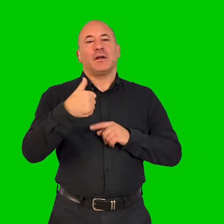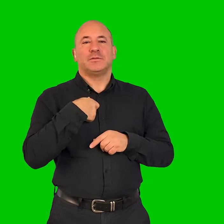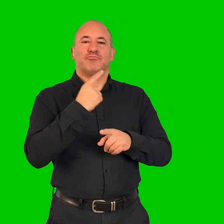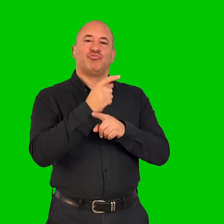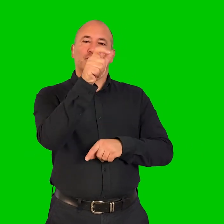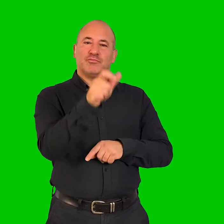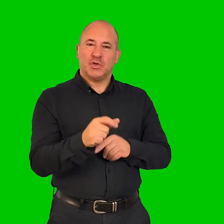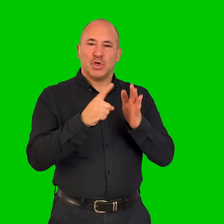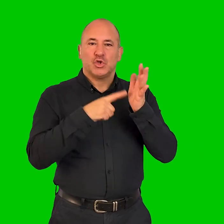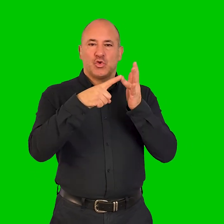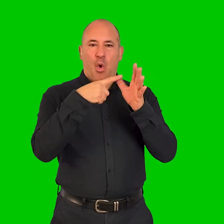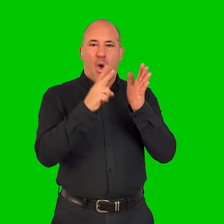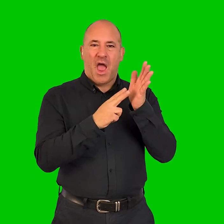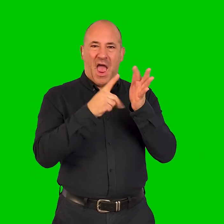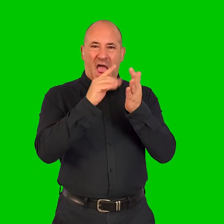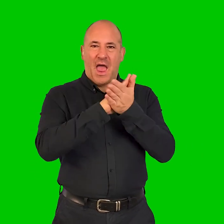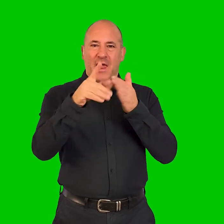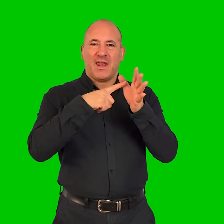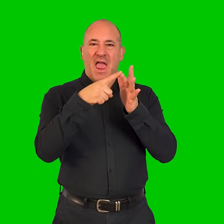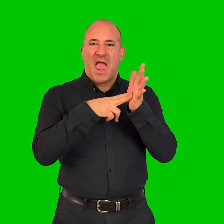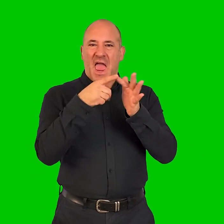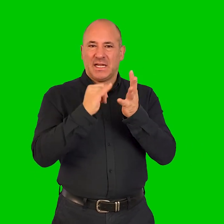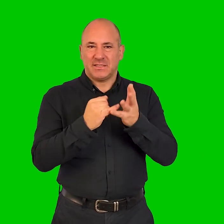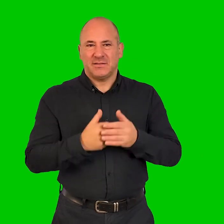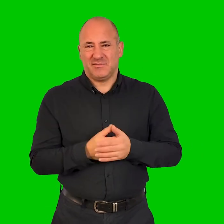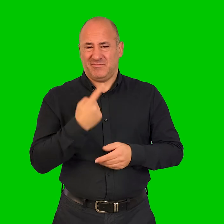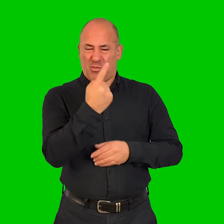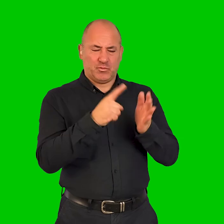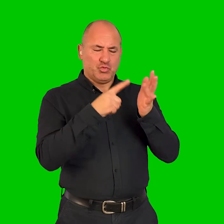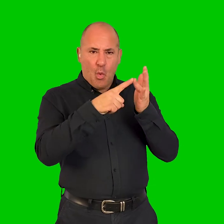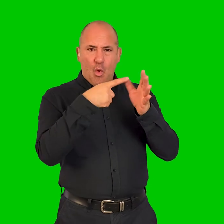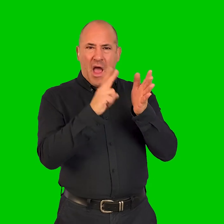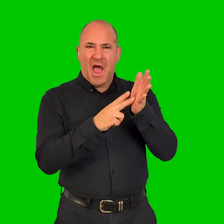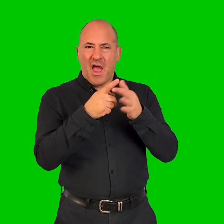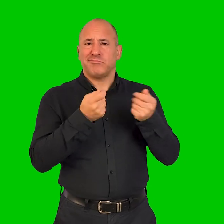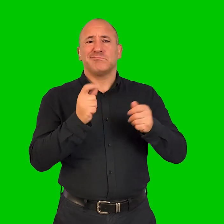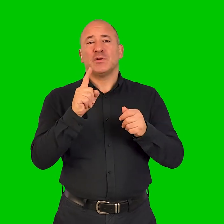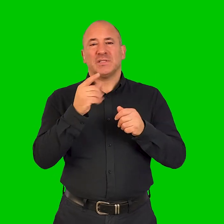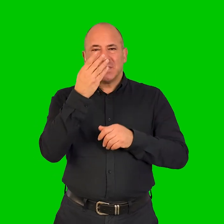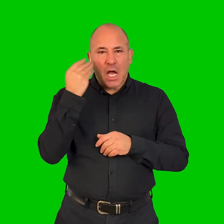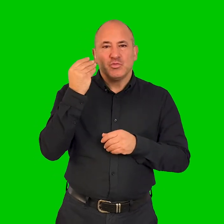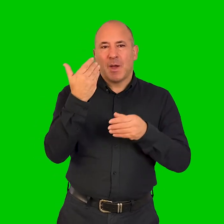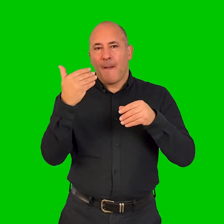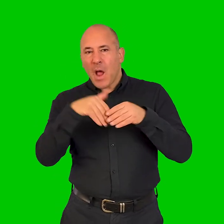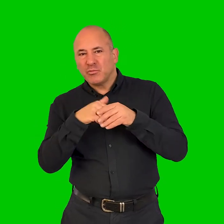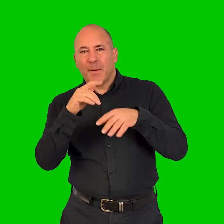Next, I spoke to artist Joanne Haynes. Joanne runs sensory participatory